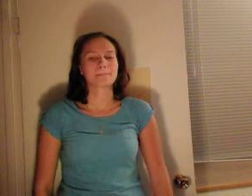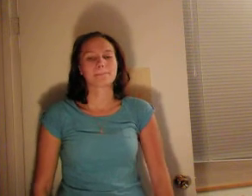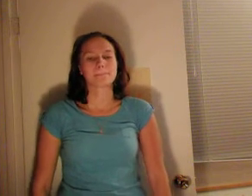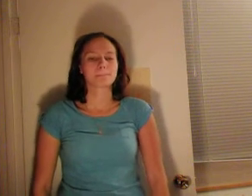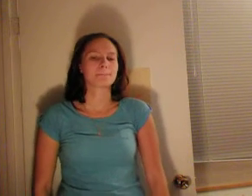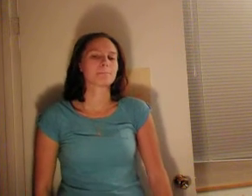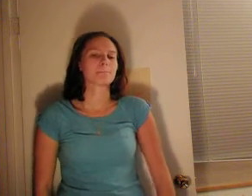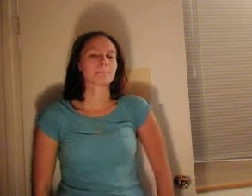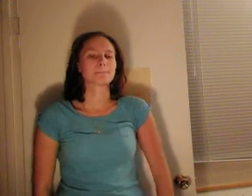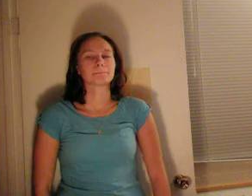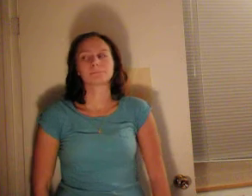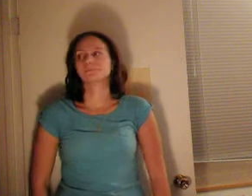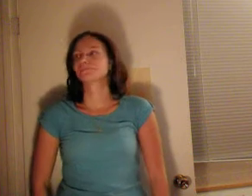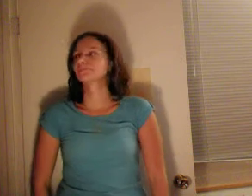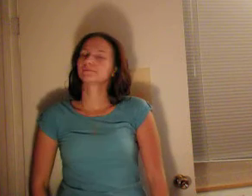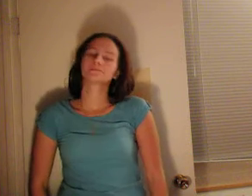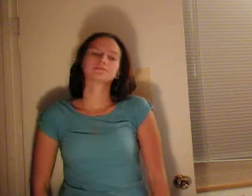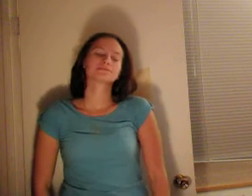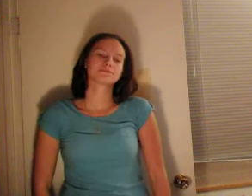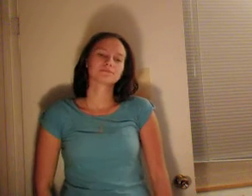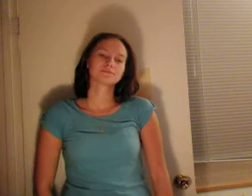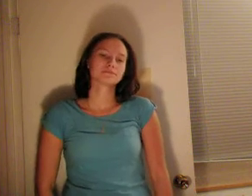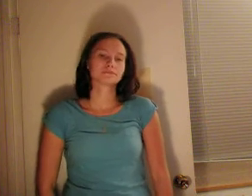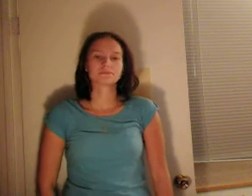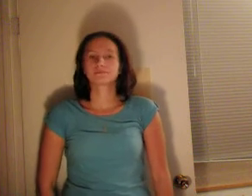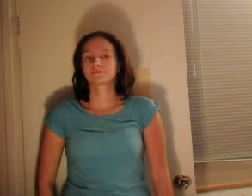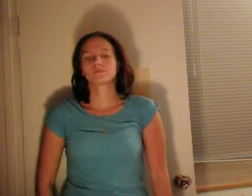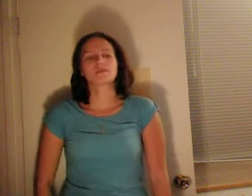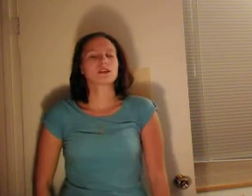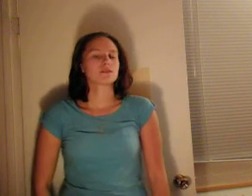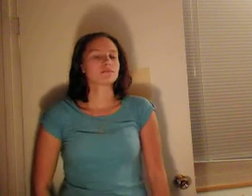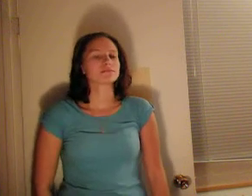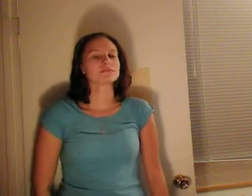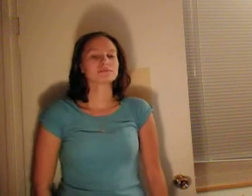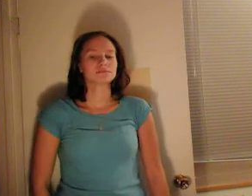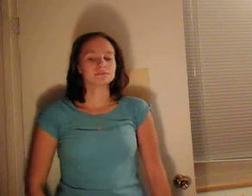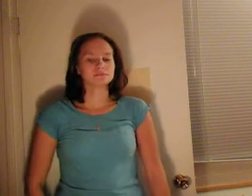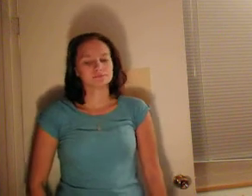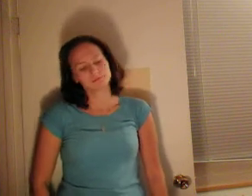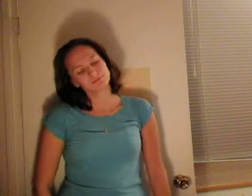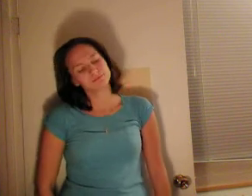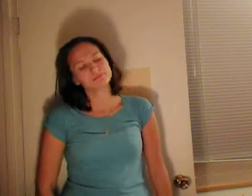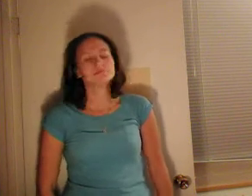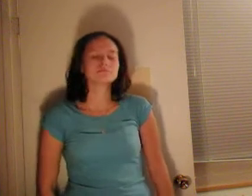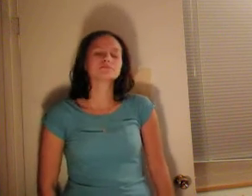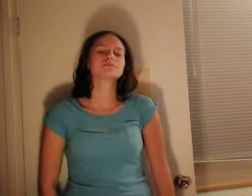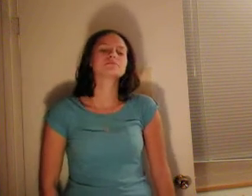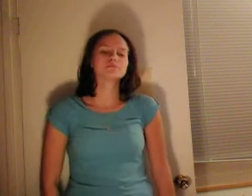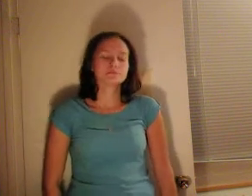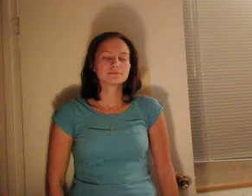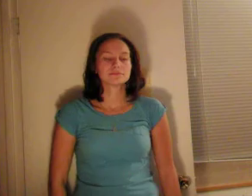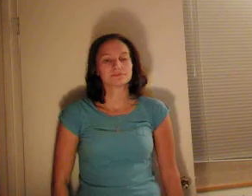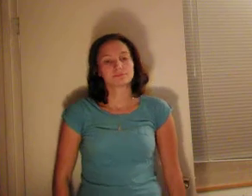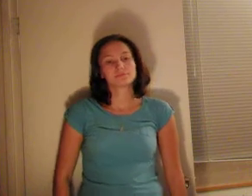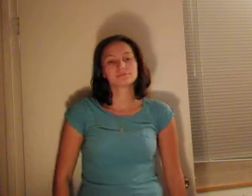her heart isn't perfect, for the but really like her Pavard and her husband,